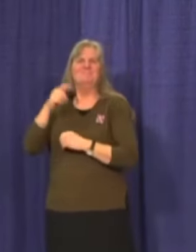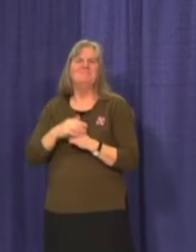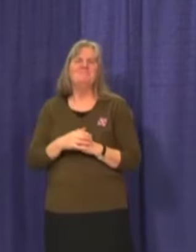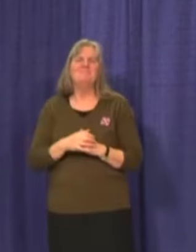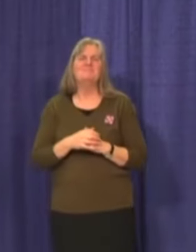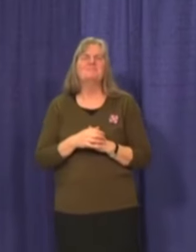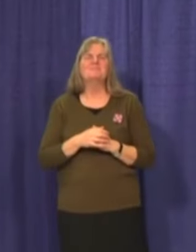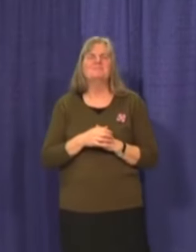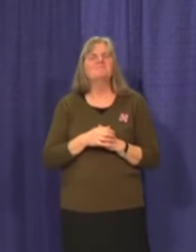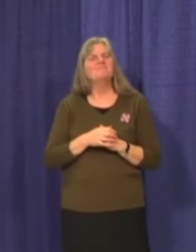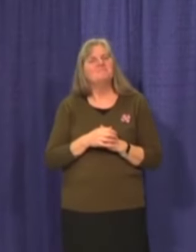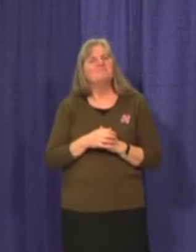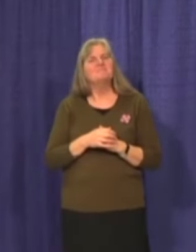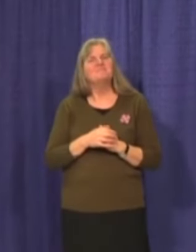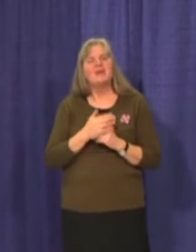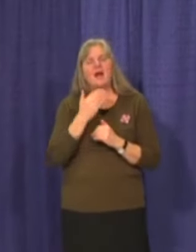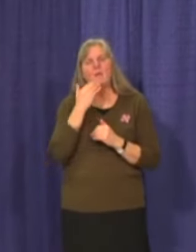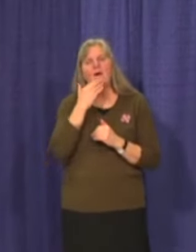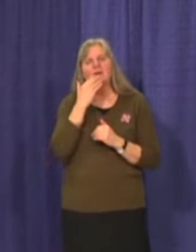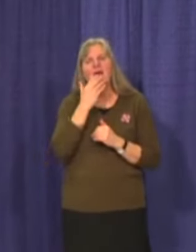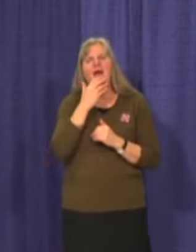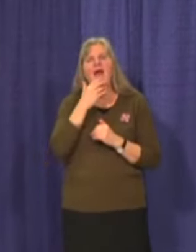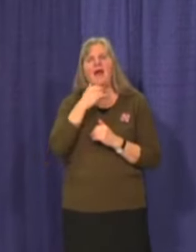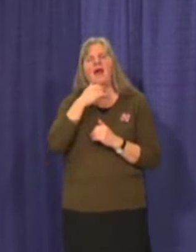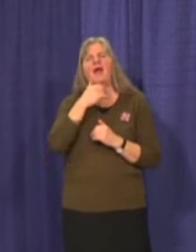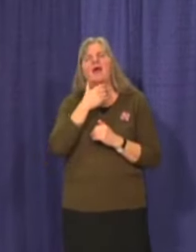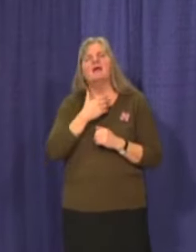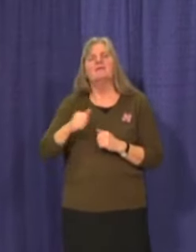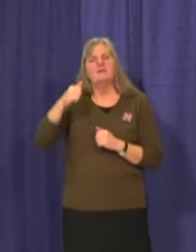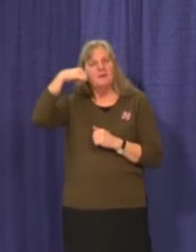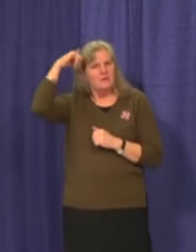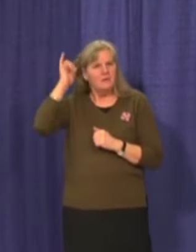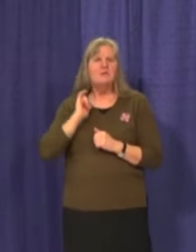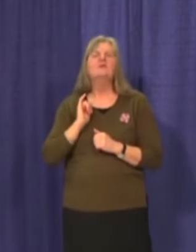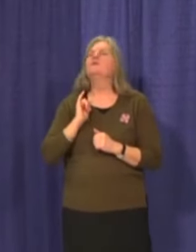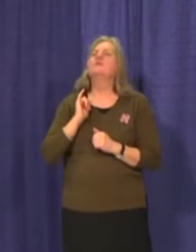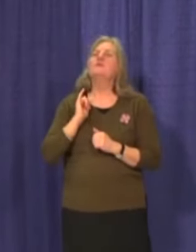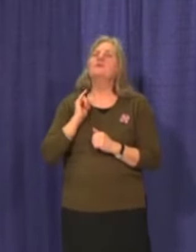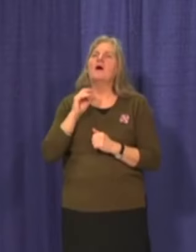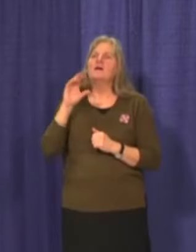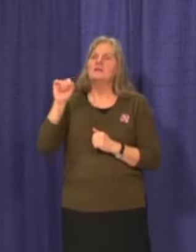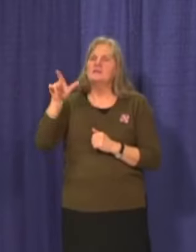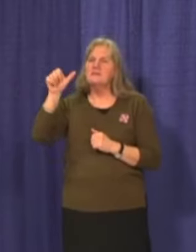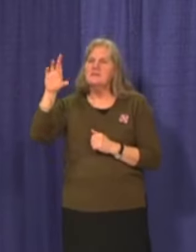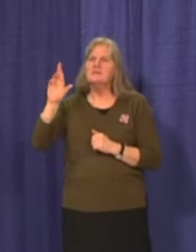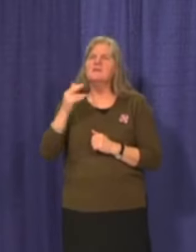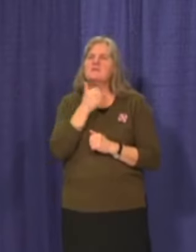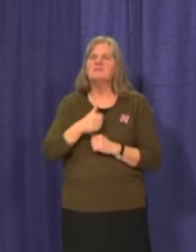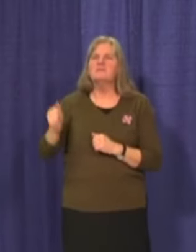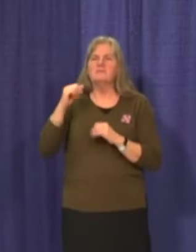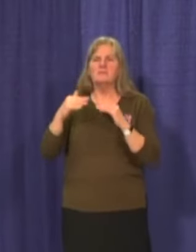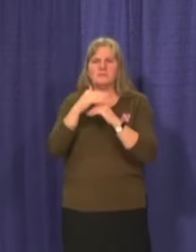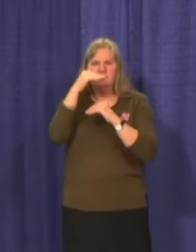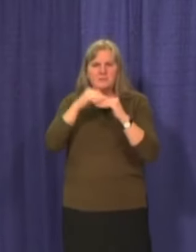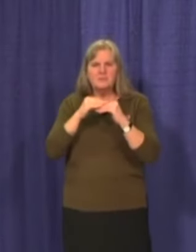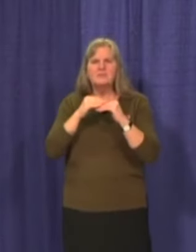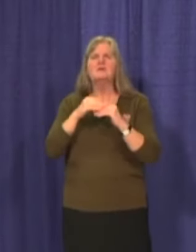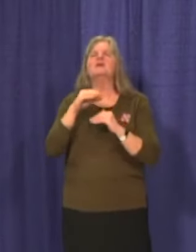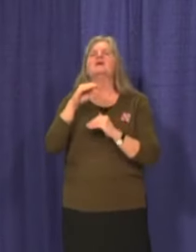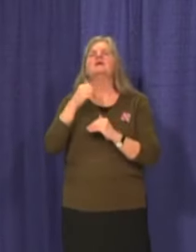I want to thank Premier Silver, Deputy Chief of the Trondack Witch Inn, Simon Nagano.